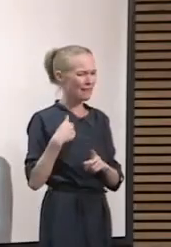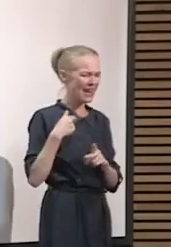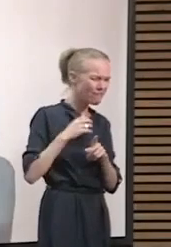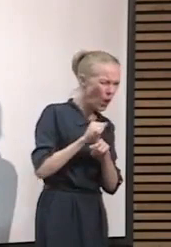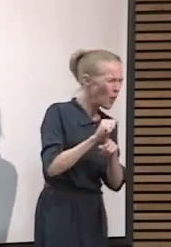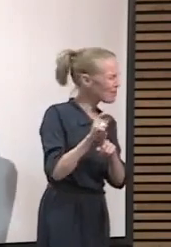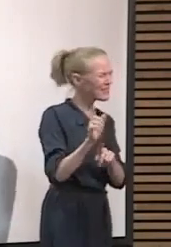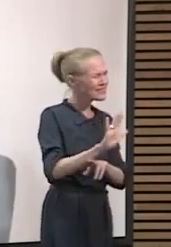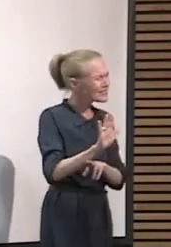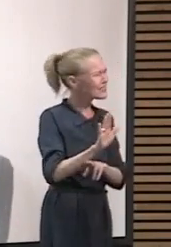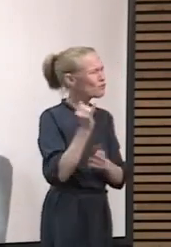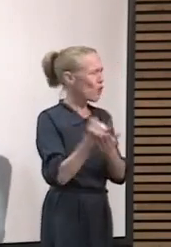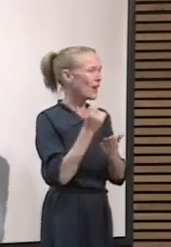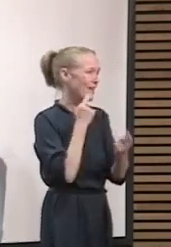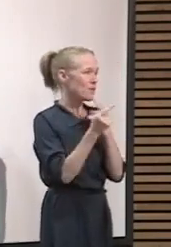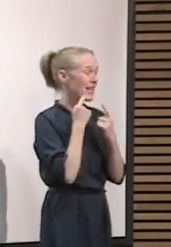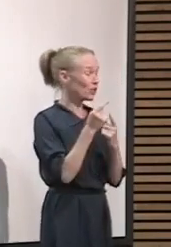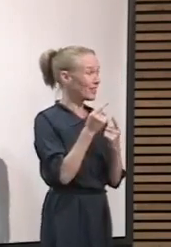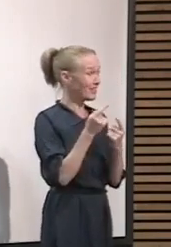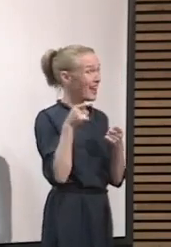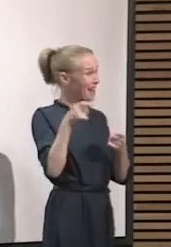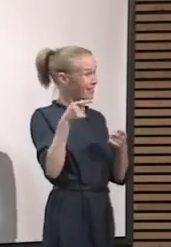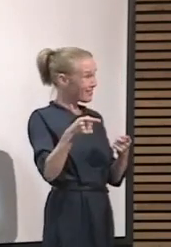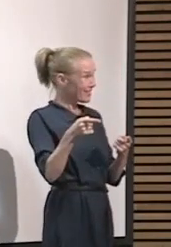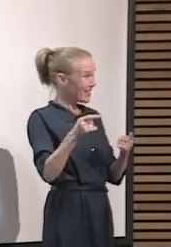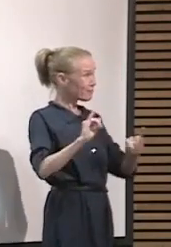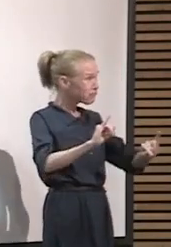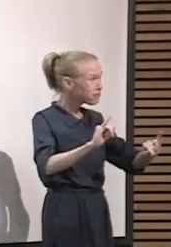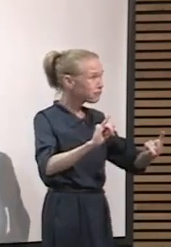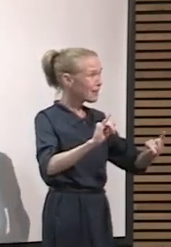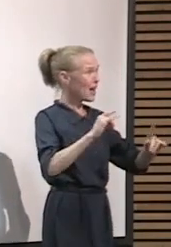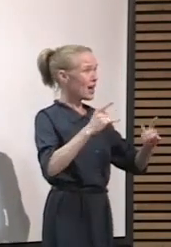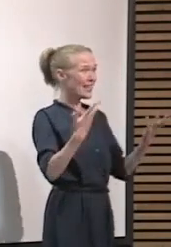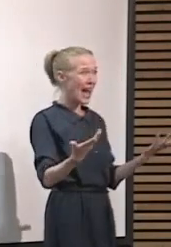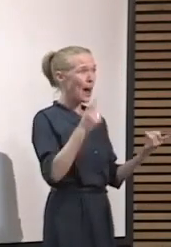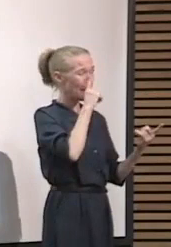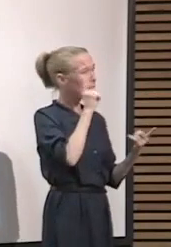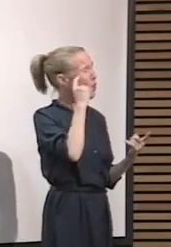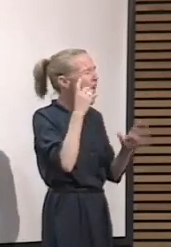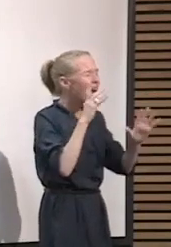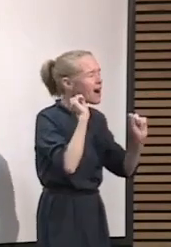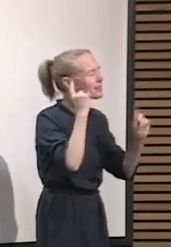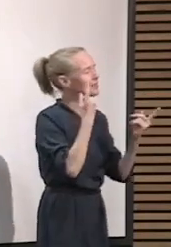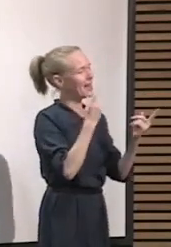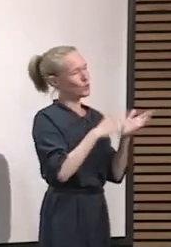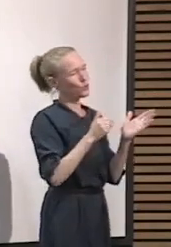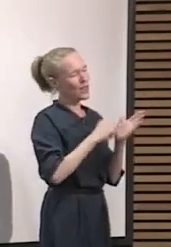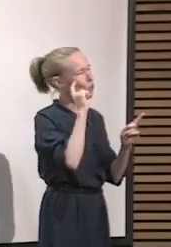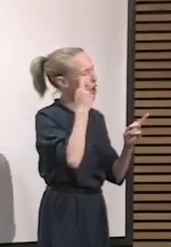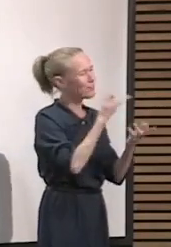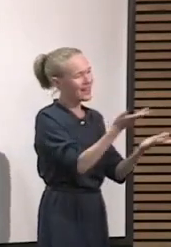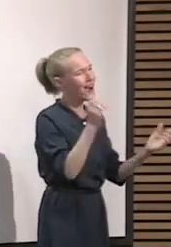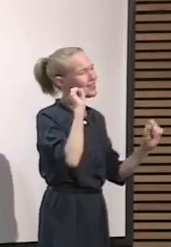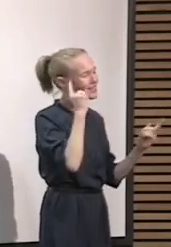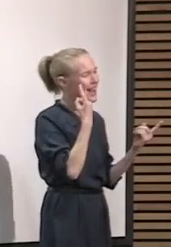Well this is one of the challenges that we have across the country at the moment. People are at a heightened level of anxiety, that's understandable. There is one